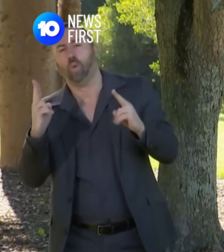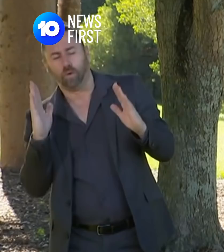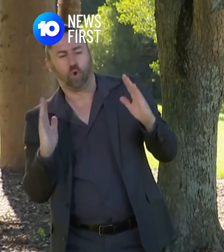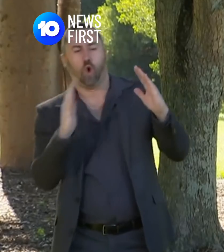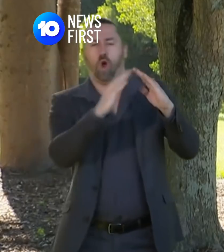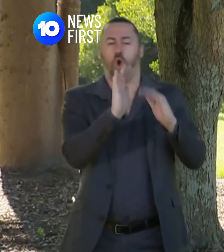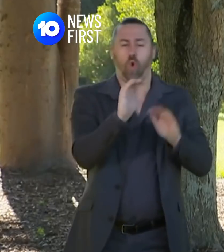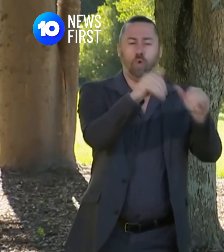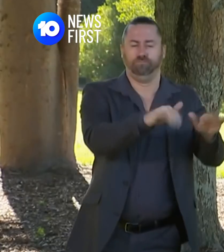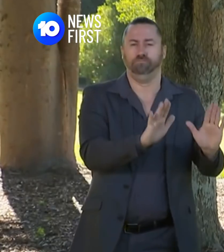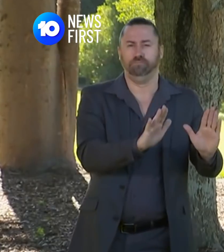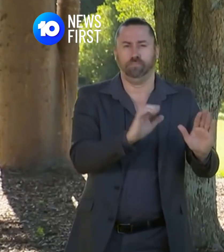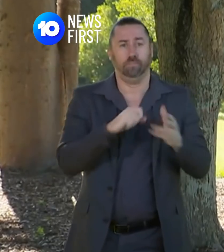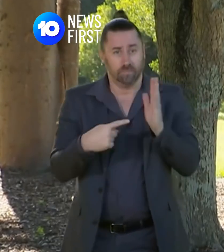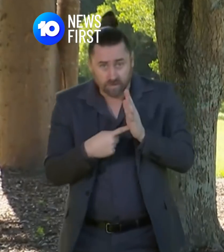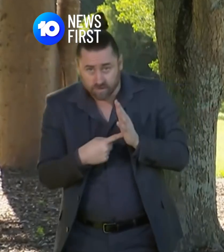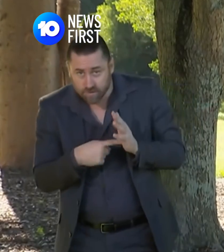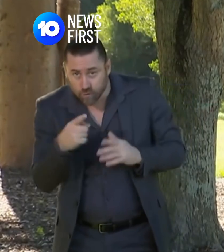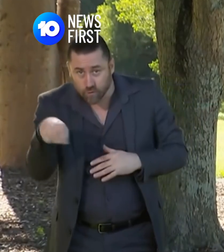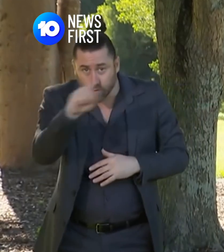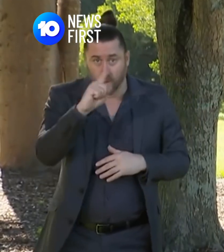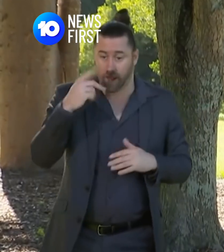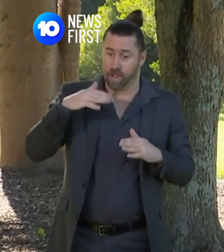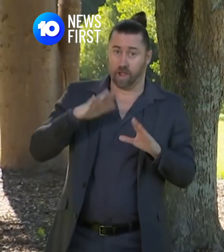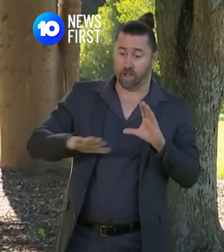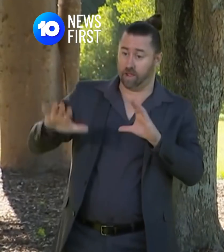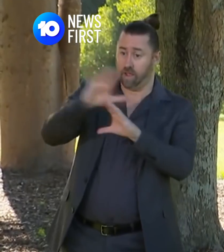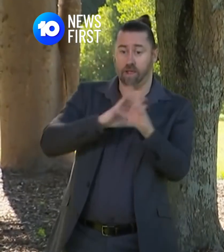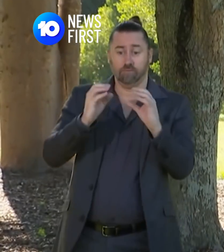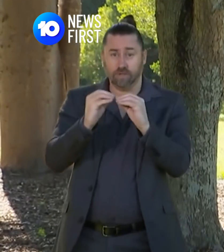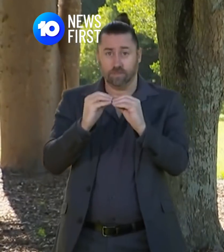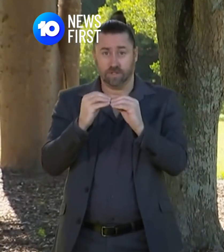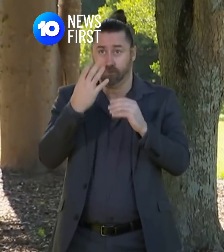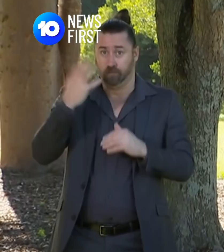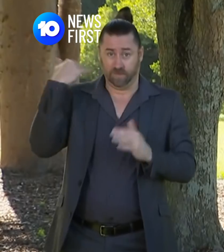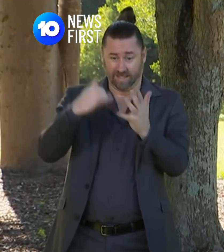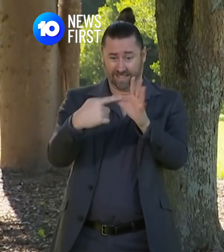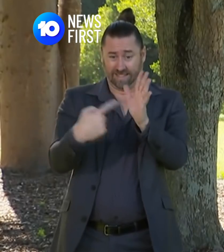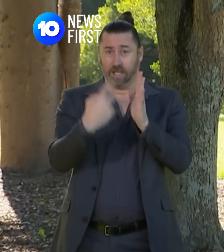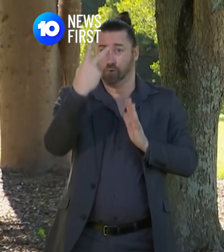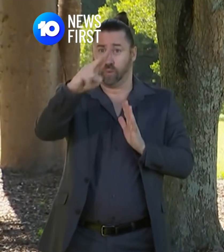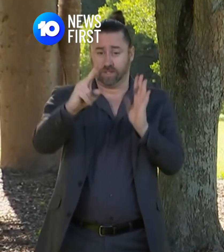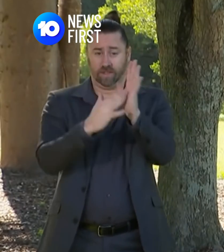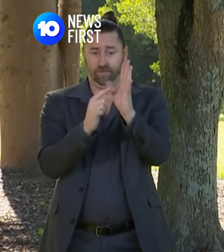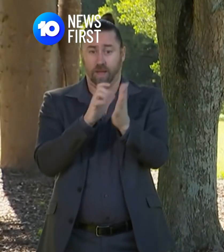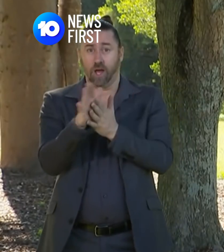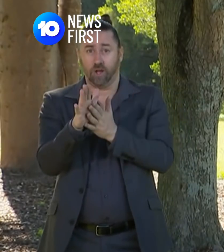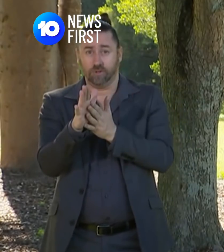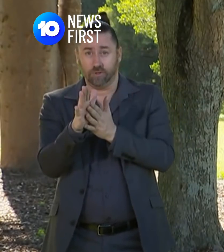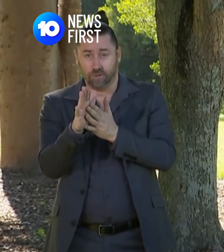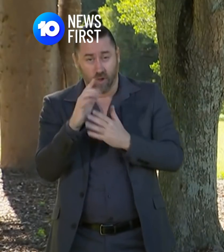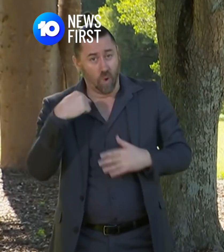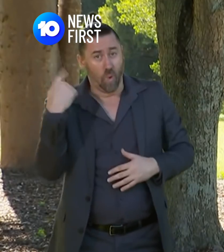home but anyone who has been in that greater Brisbane area since Saturday the 20th of March is now